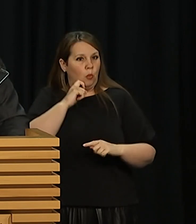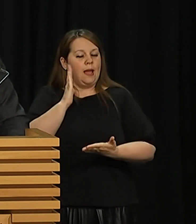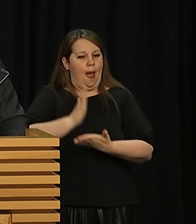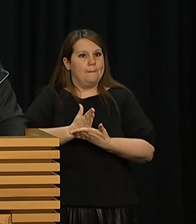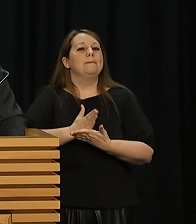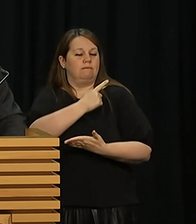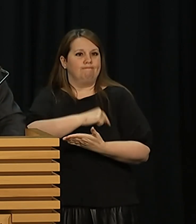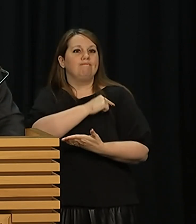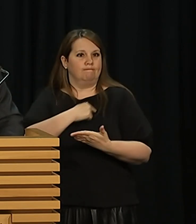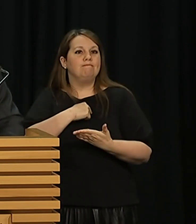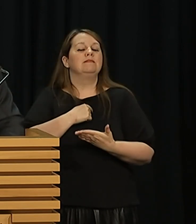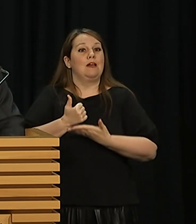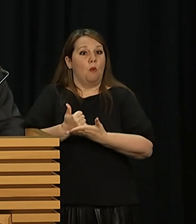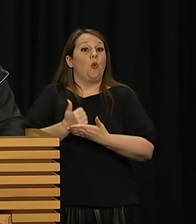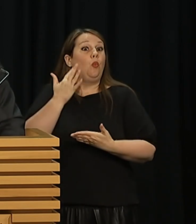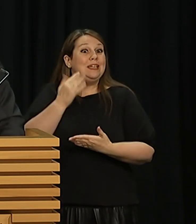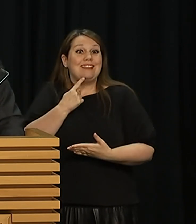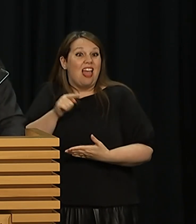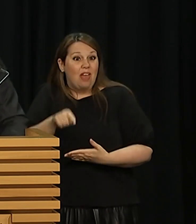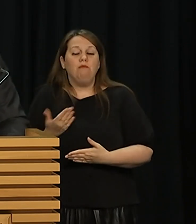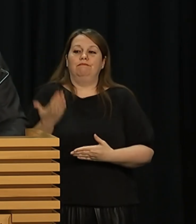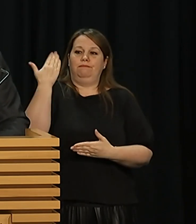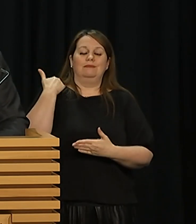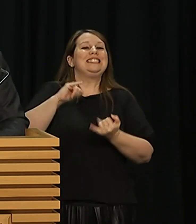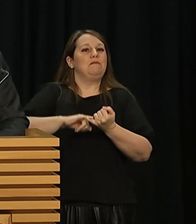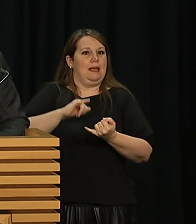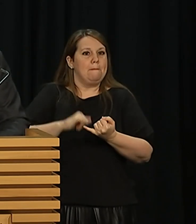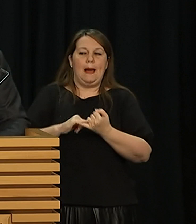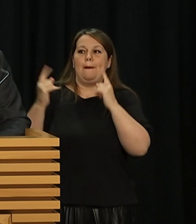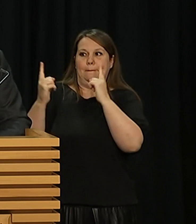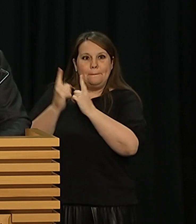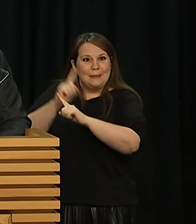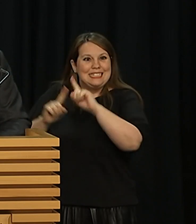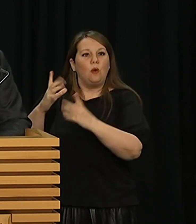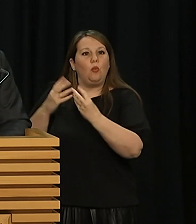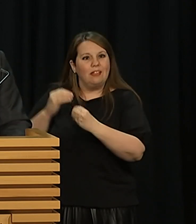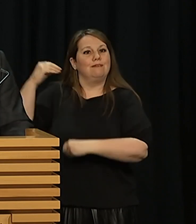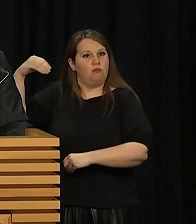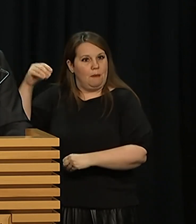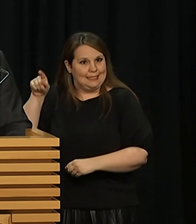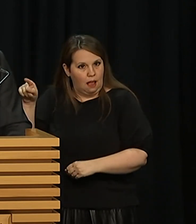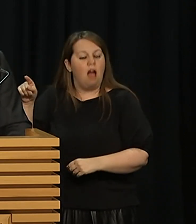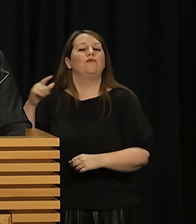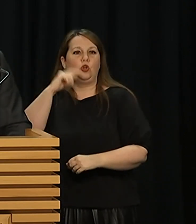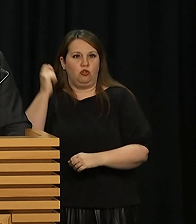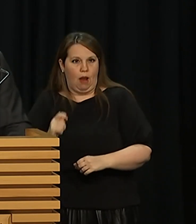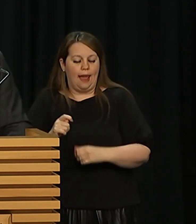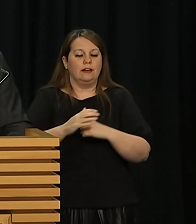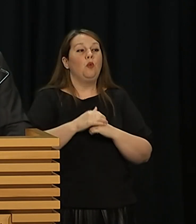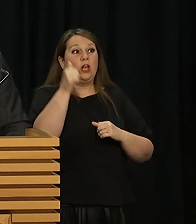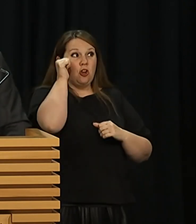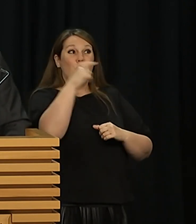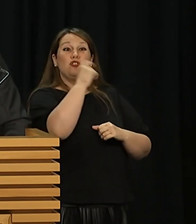September. We know that this type of support from countries distant to Ukraine but who share our values is deeply appreciated